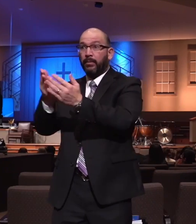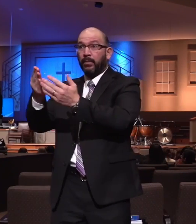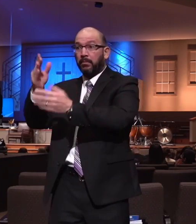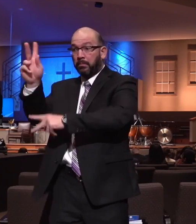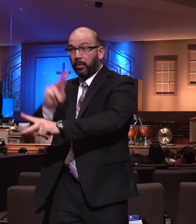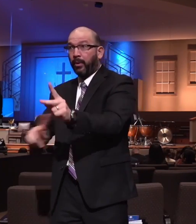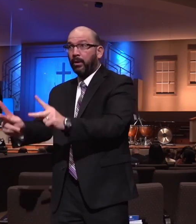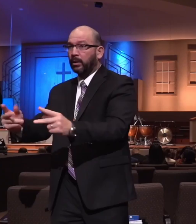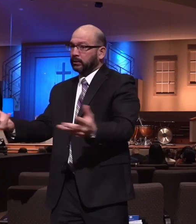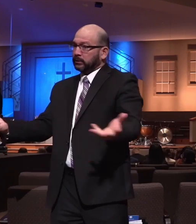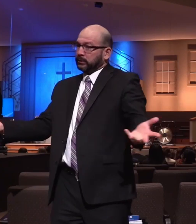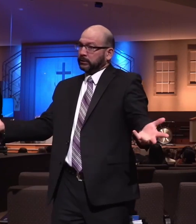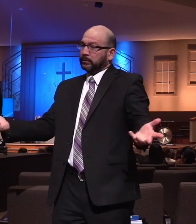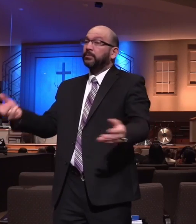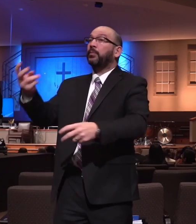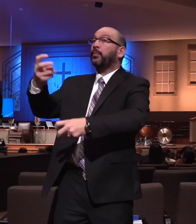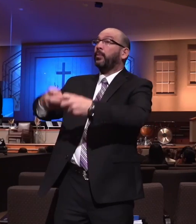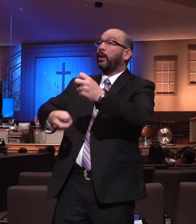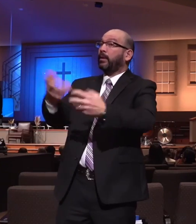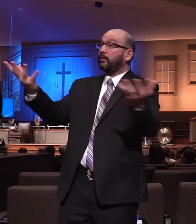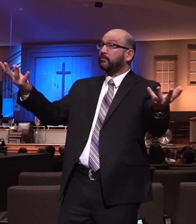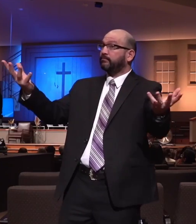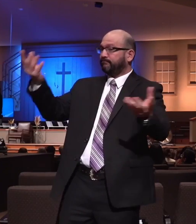I'm just being honest with you tonight. I'm speaking the truth in love.